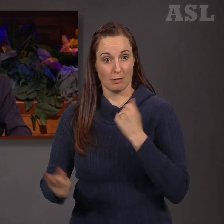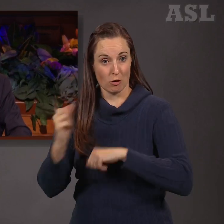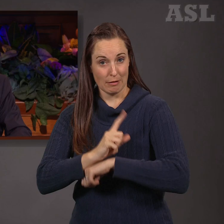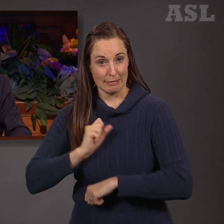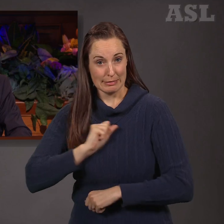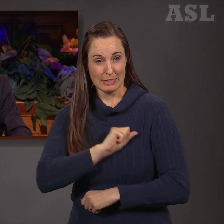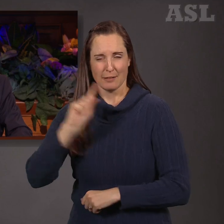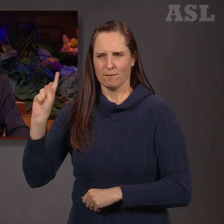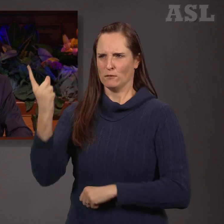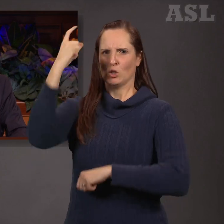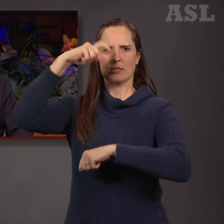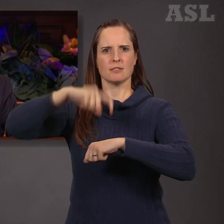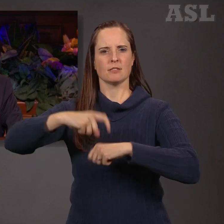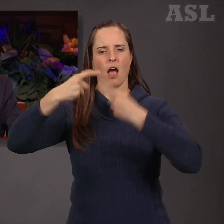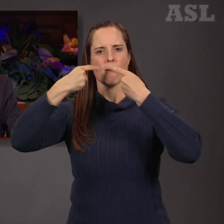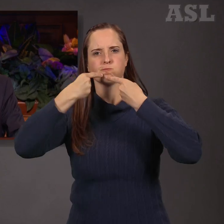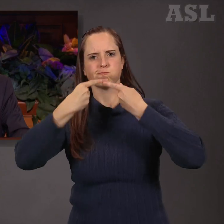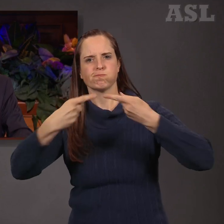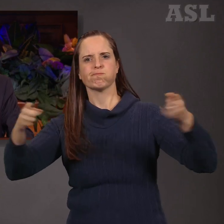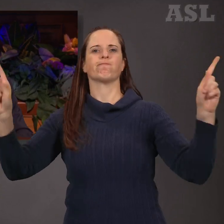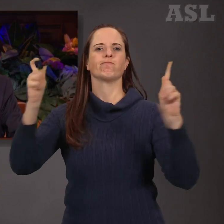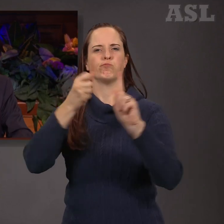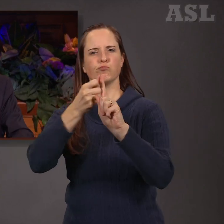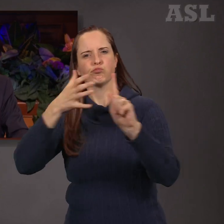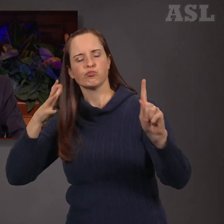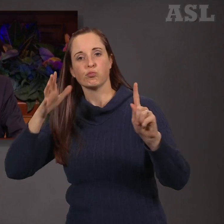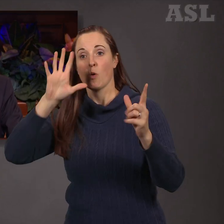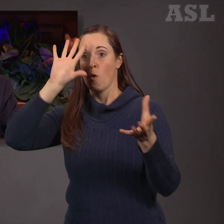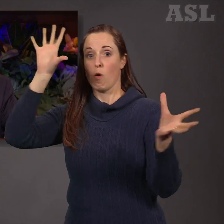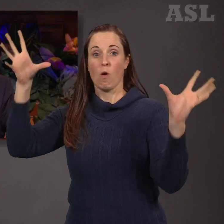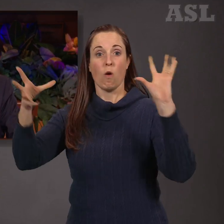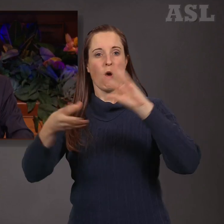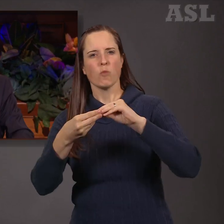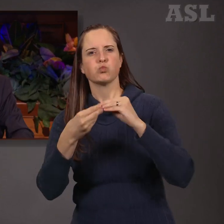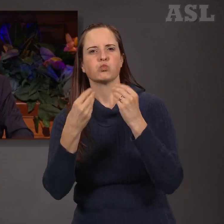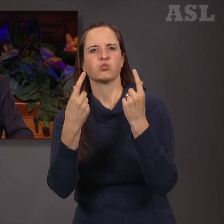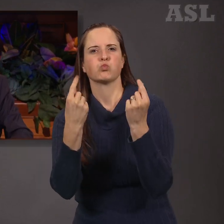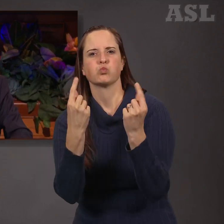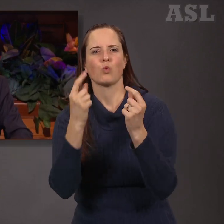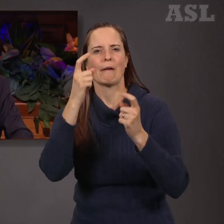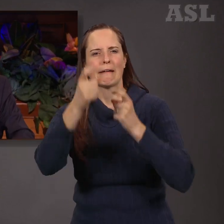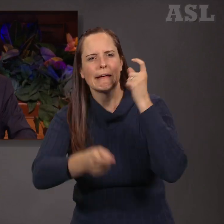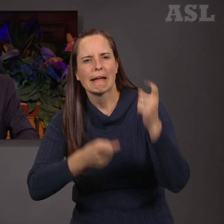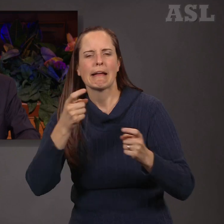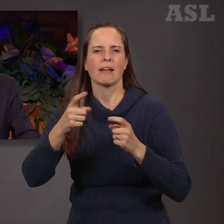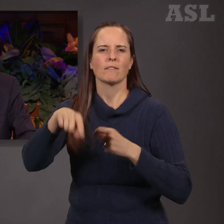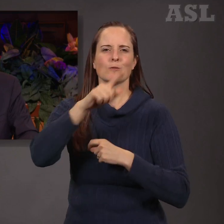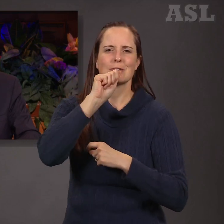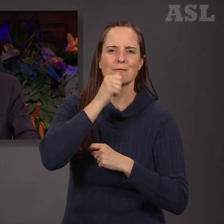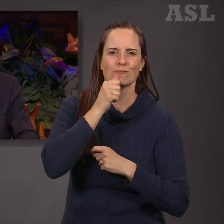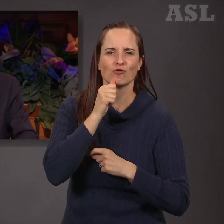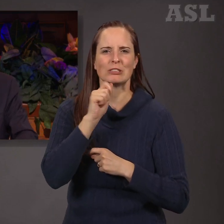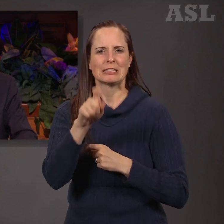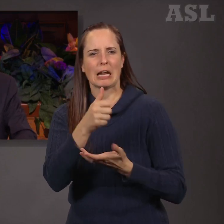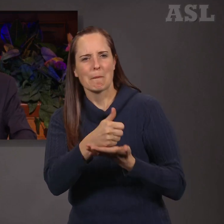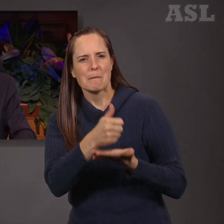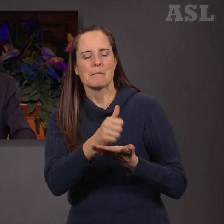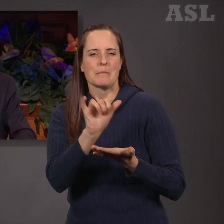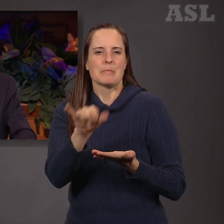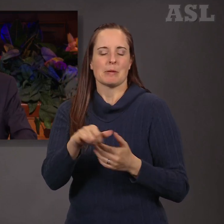extent of our humanitarian work worldwide. Our 2021 expenditures for those